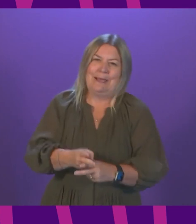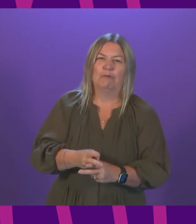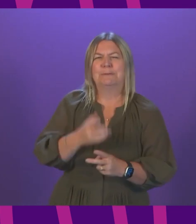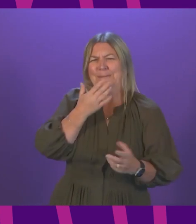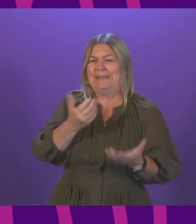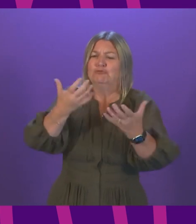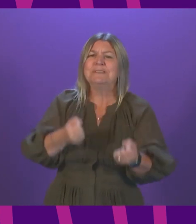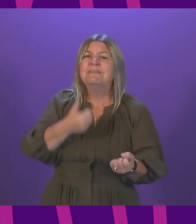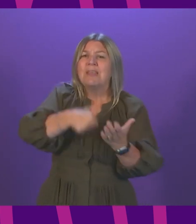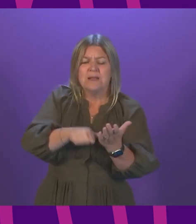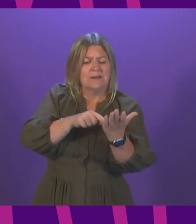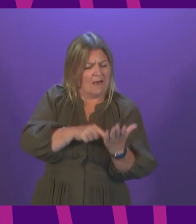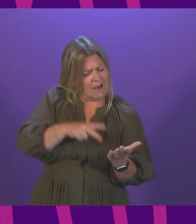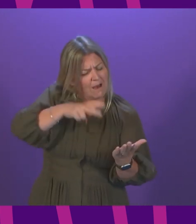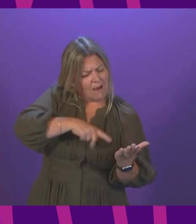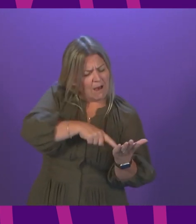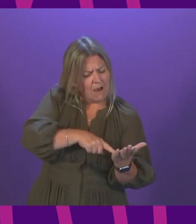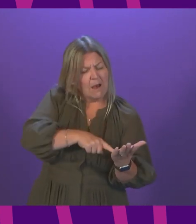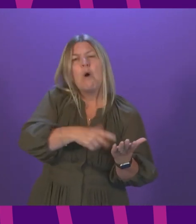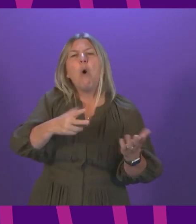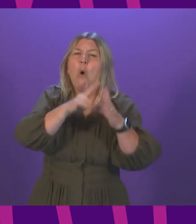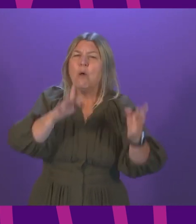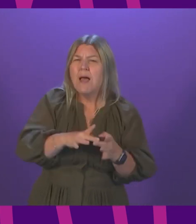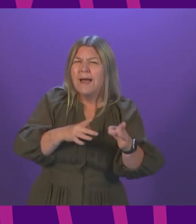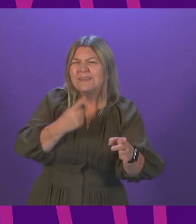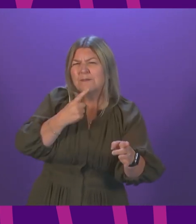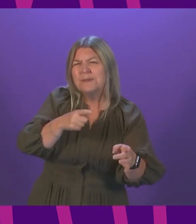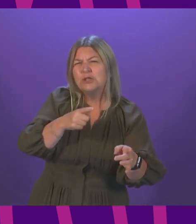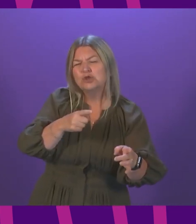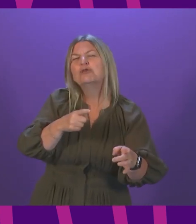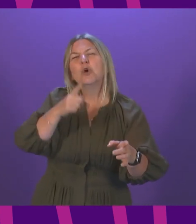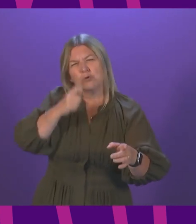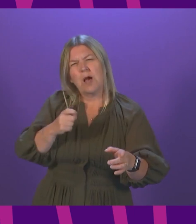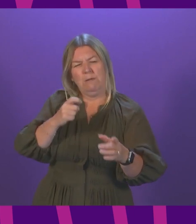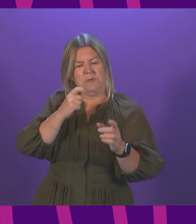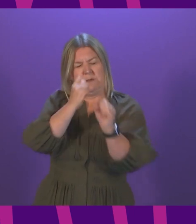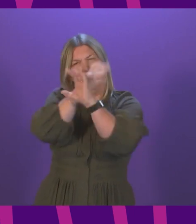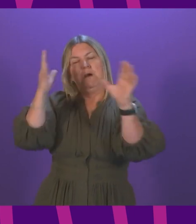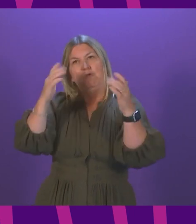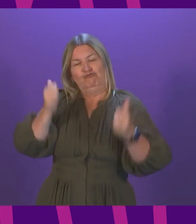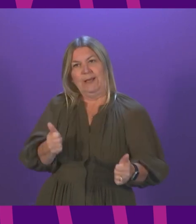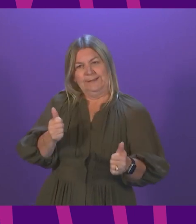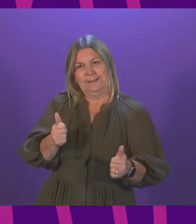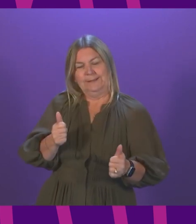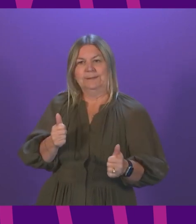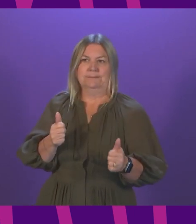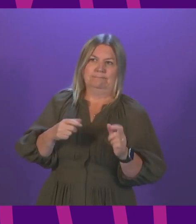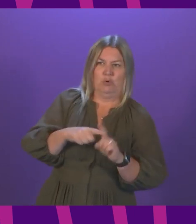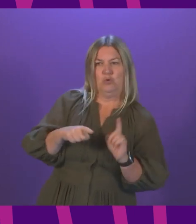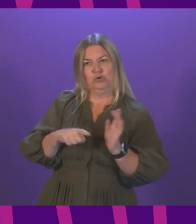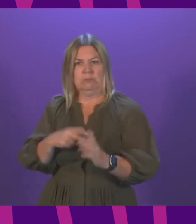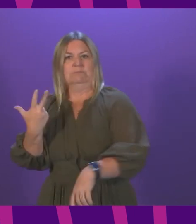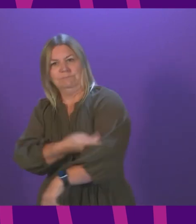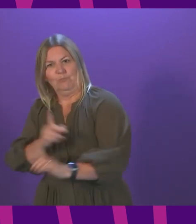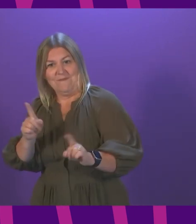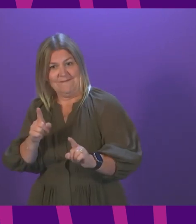read the information about vaccination that is available online so that an informed decision can be made about getting the vaccine. Also,